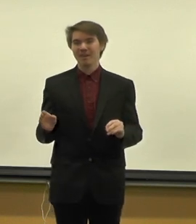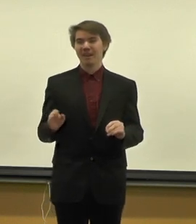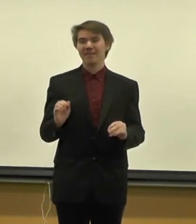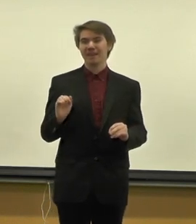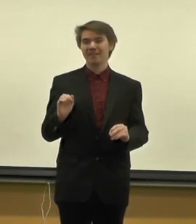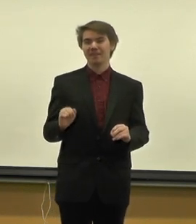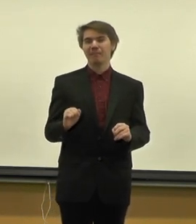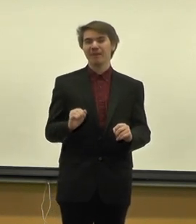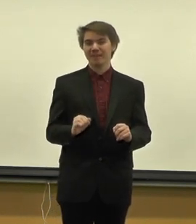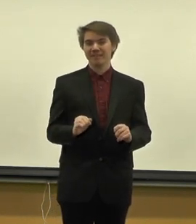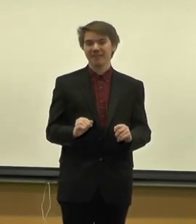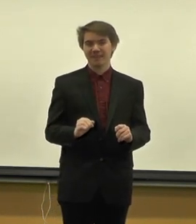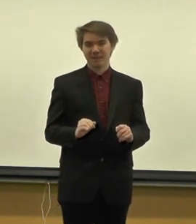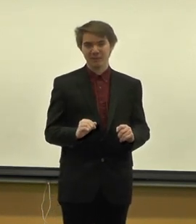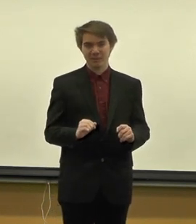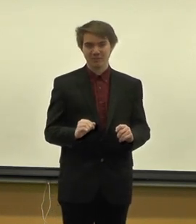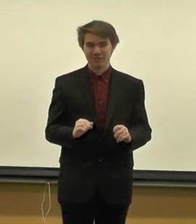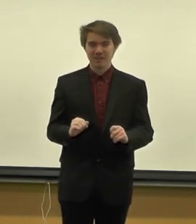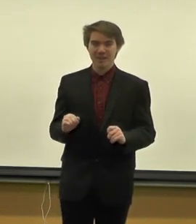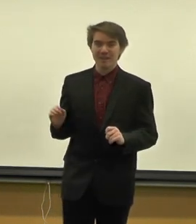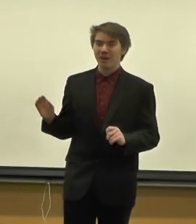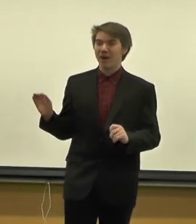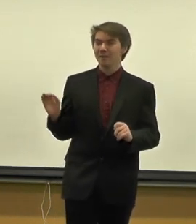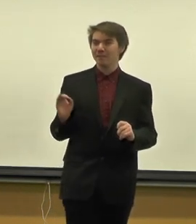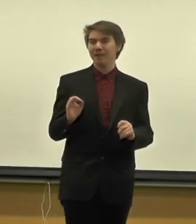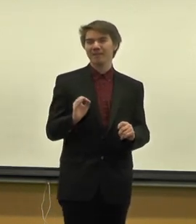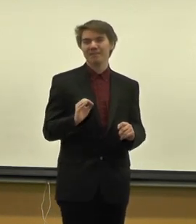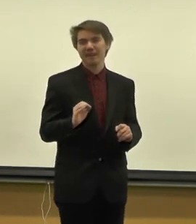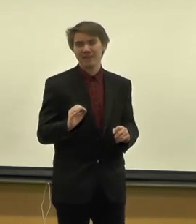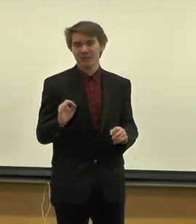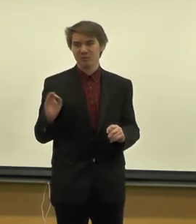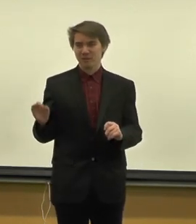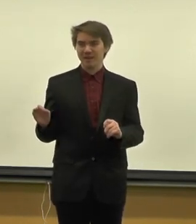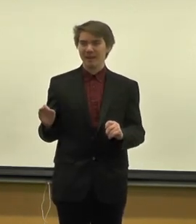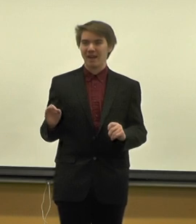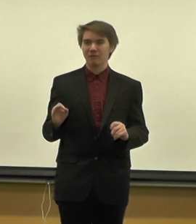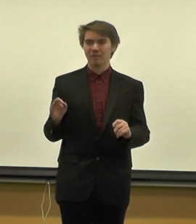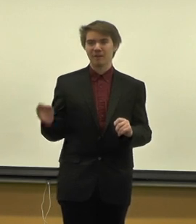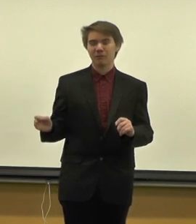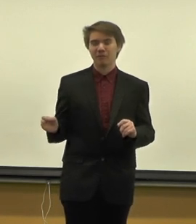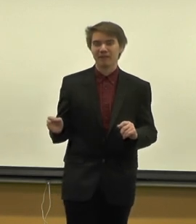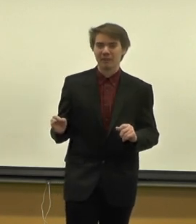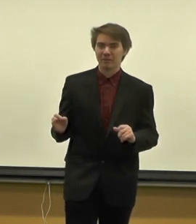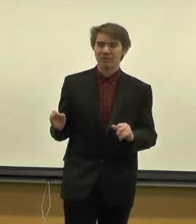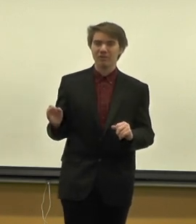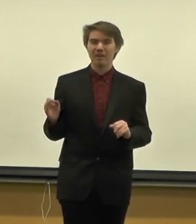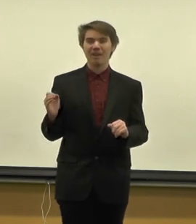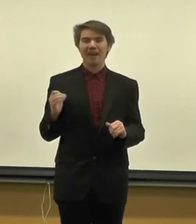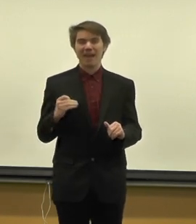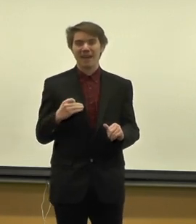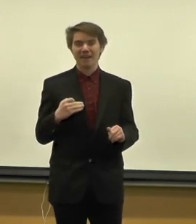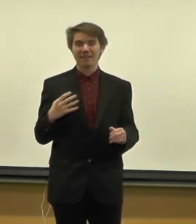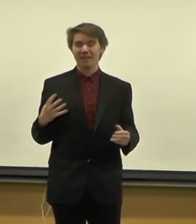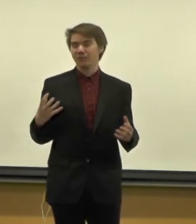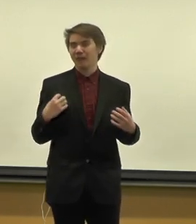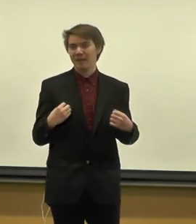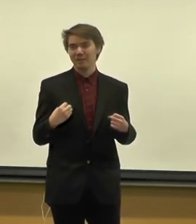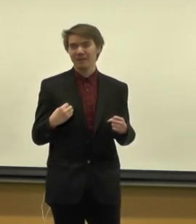And that is American Sign Language. Now, I'm in American Sign Language right now for my foreign language, and it's grabbed me.